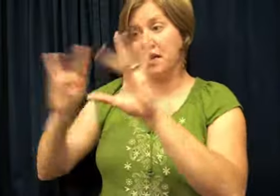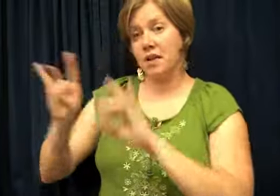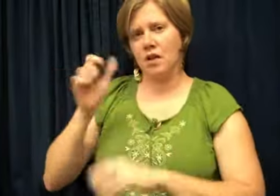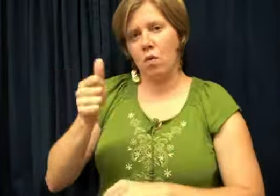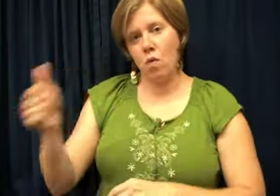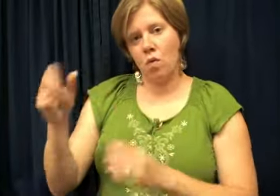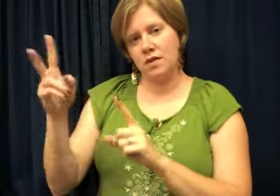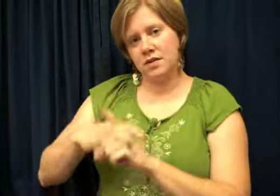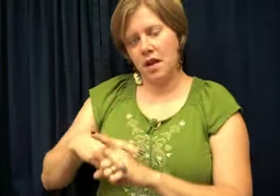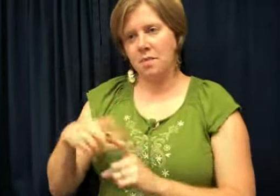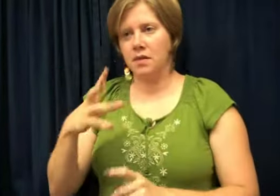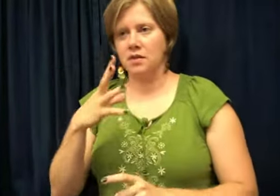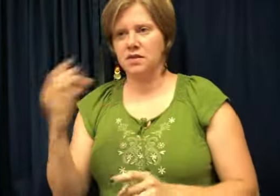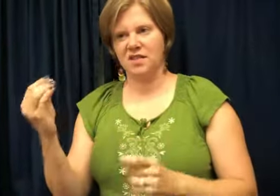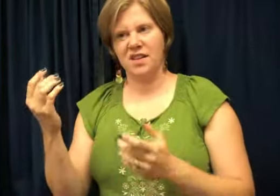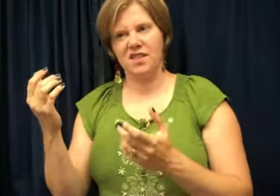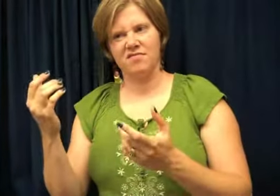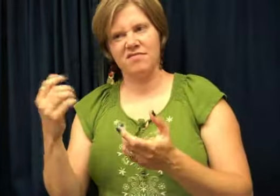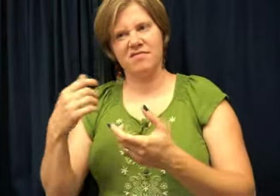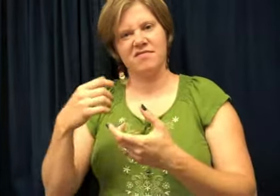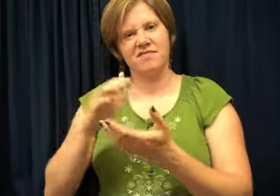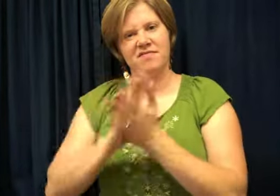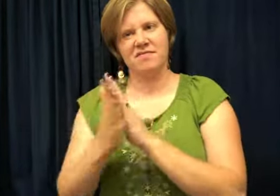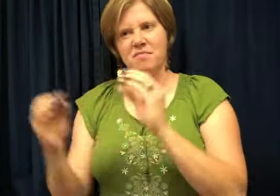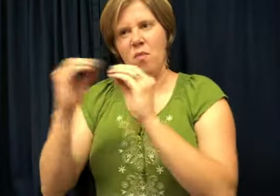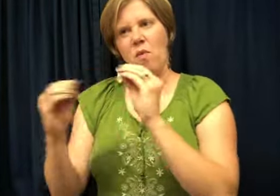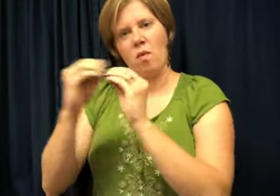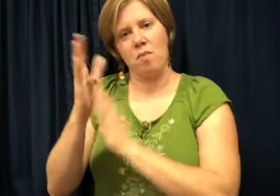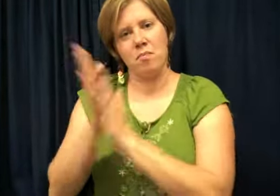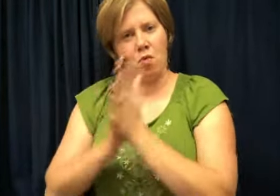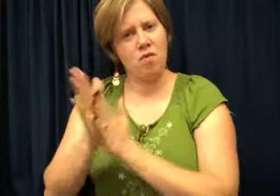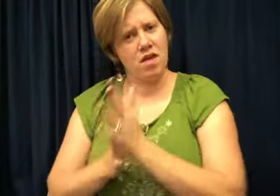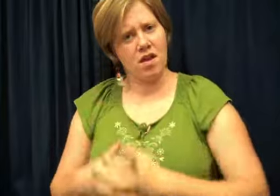picking their own assignments, and so students tend to become a little bit more motivated.